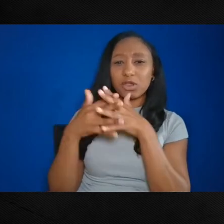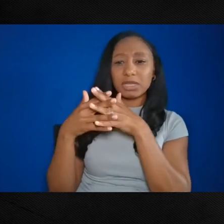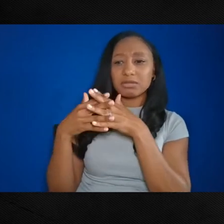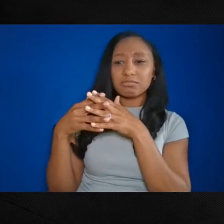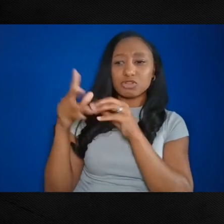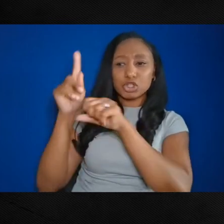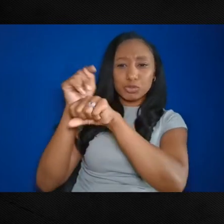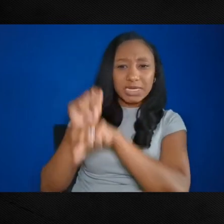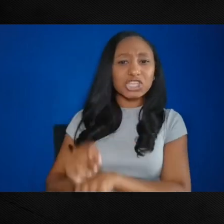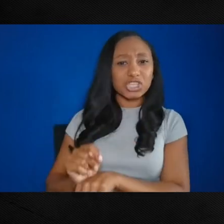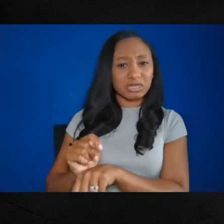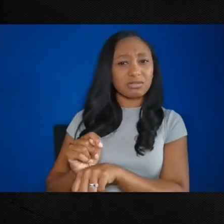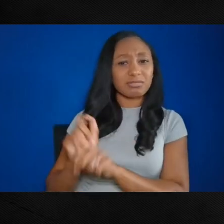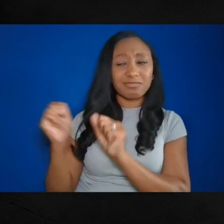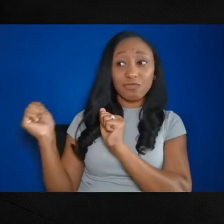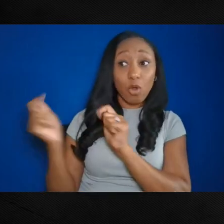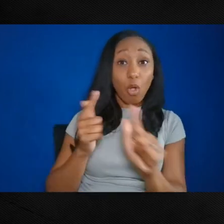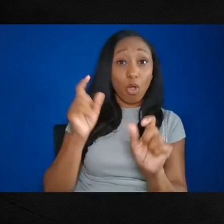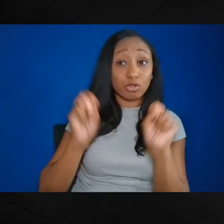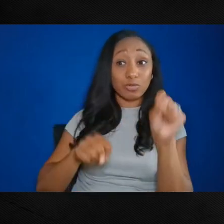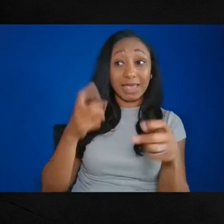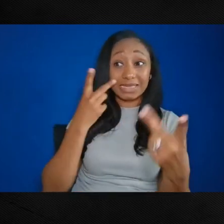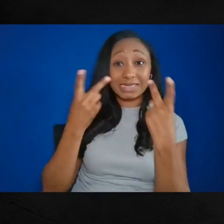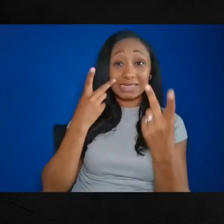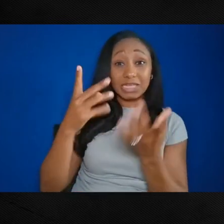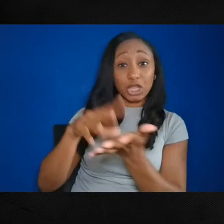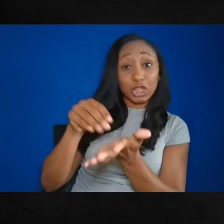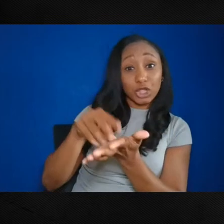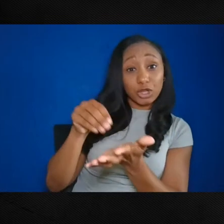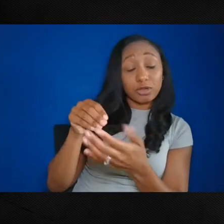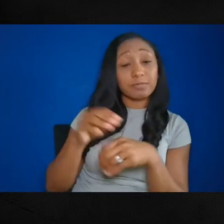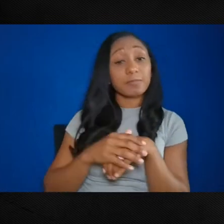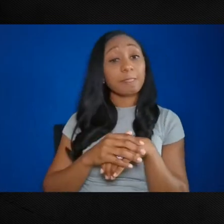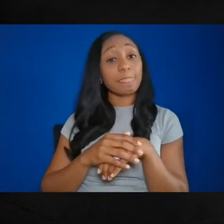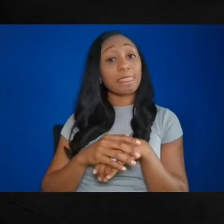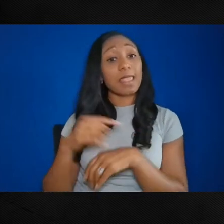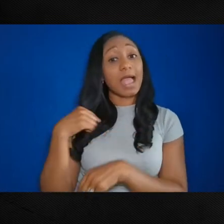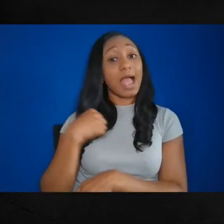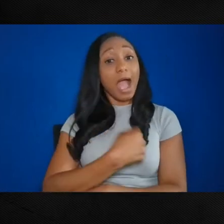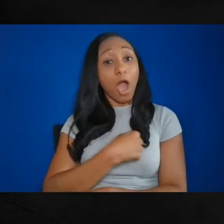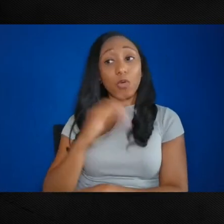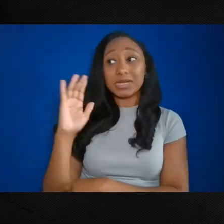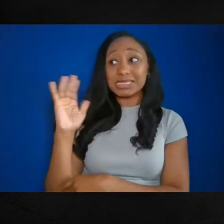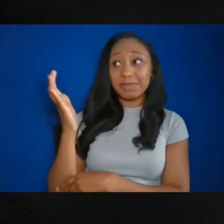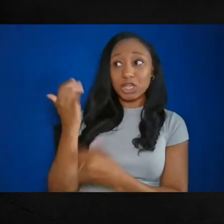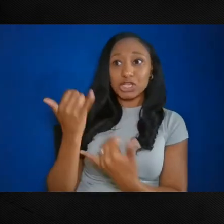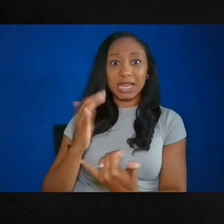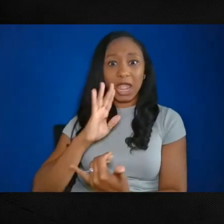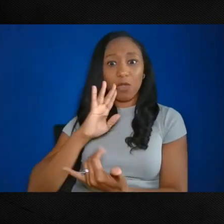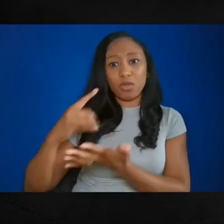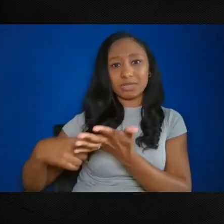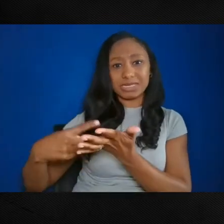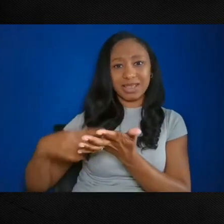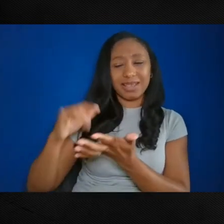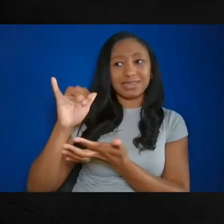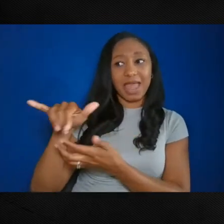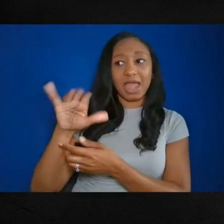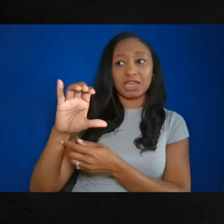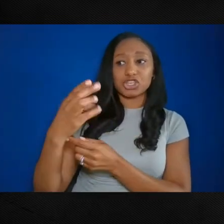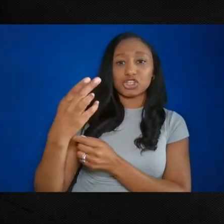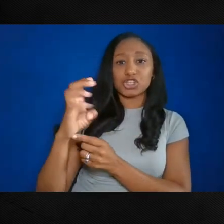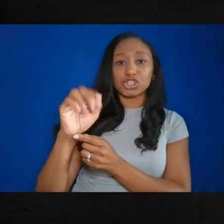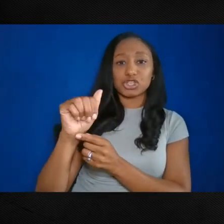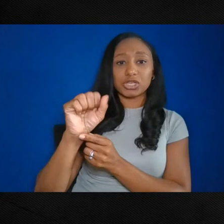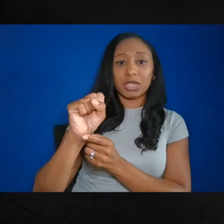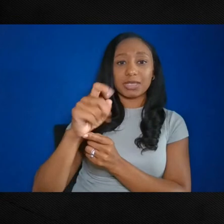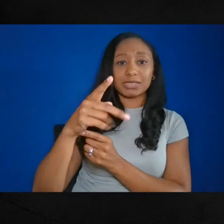Our speaker today has been devoted to those traditions that paint a picture of Chesapeake history as he says